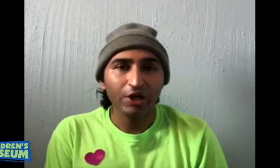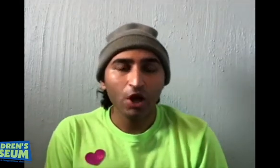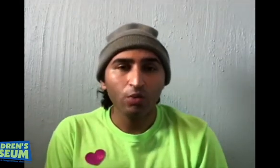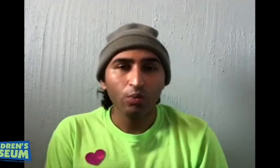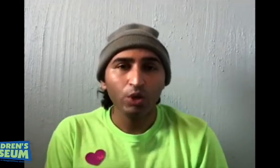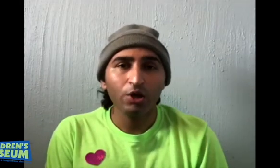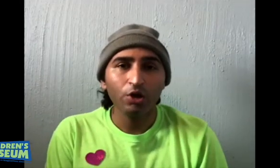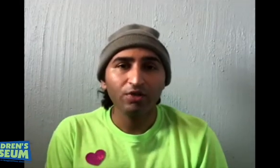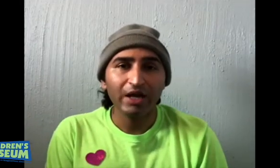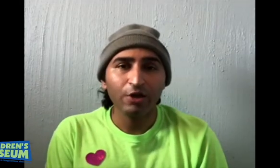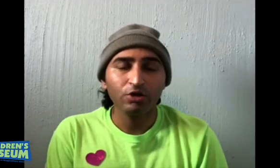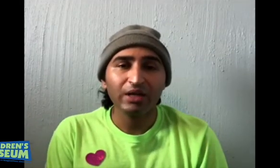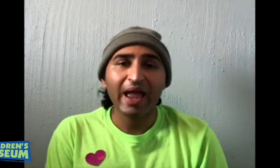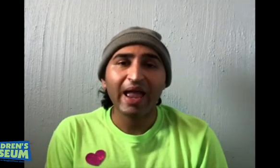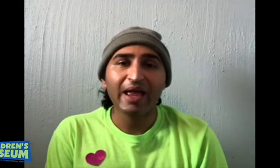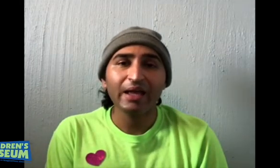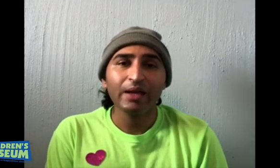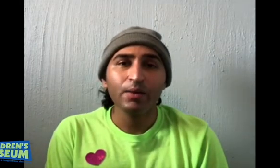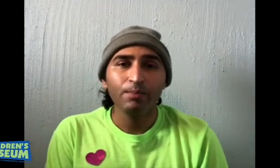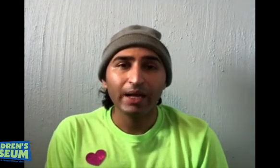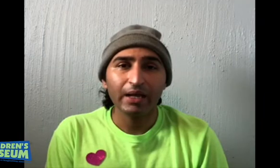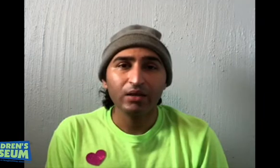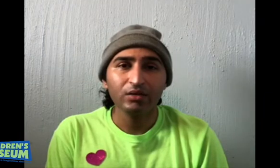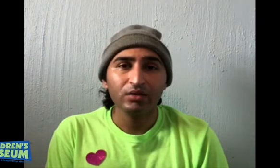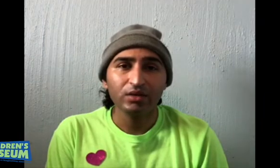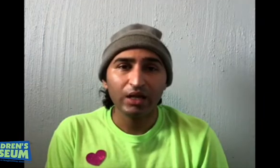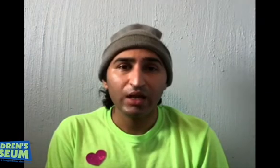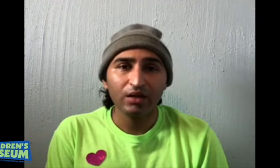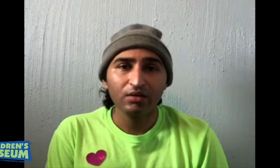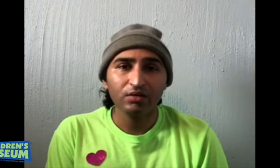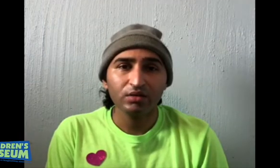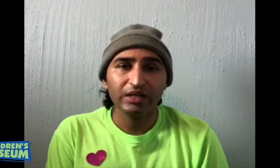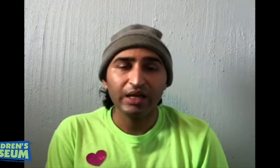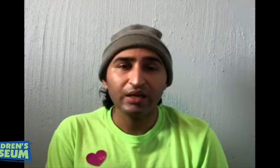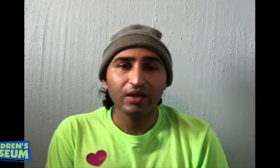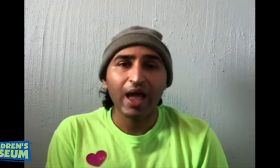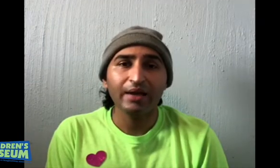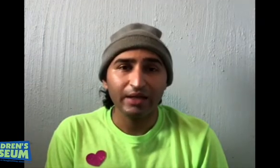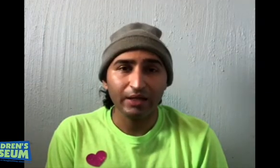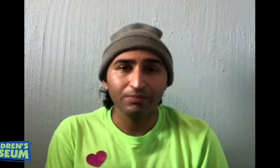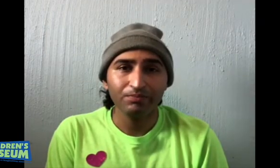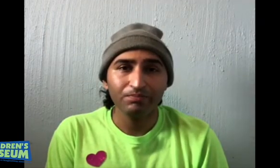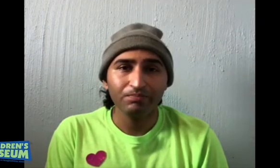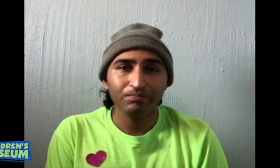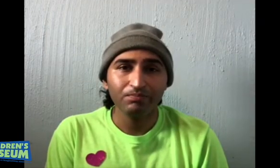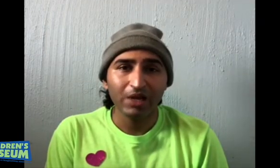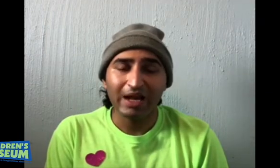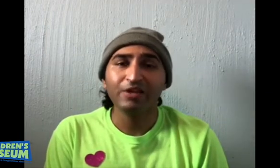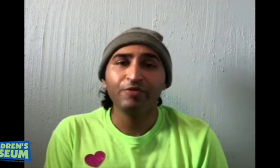we learned the letters A, B, C, D and E. Let's review.